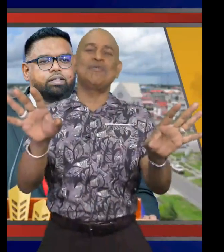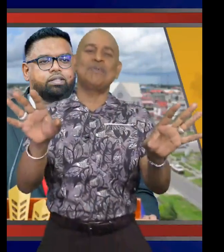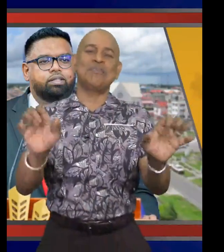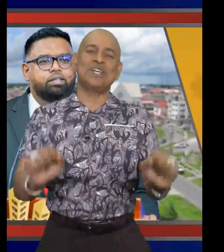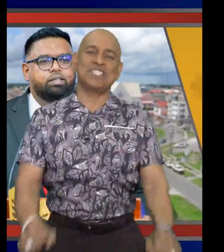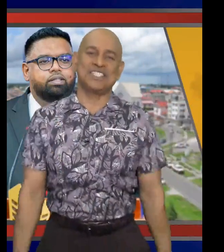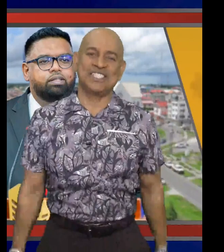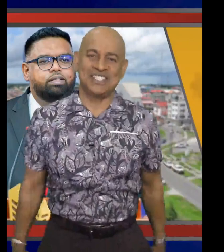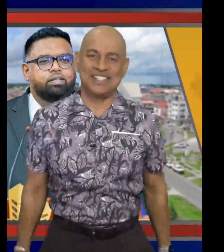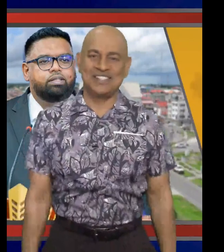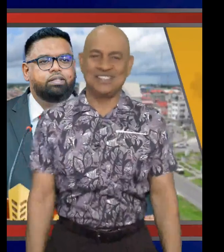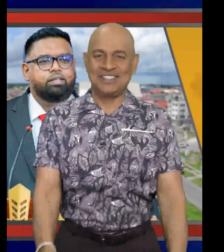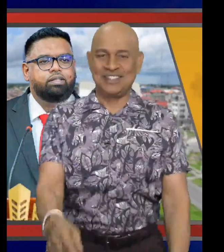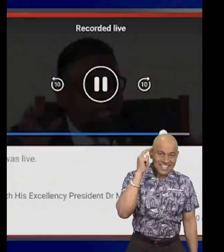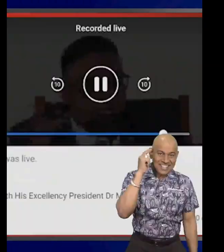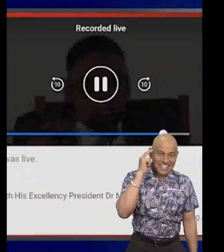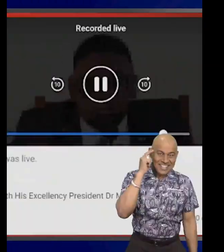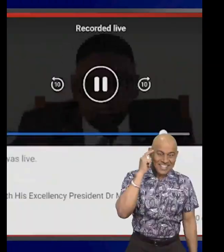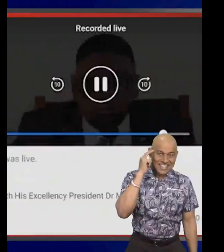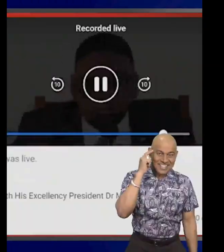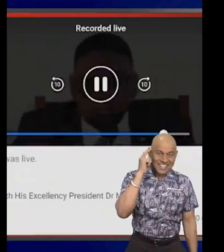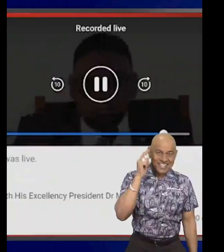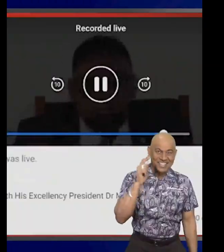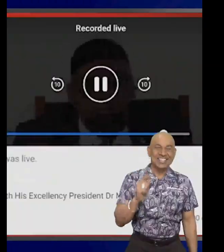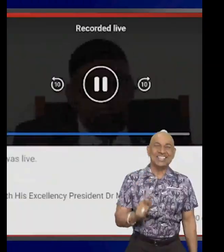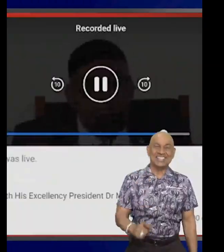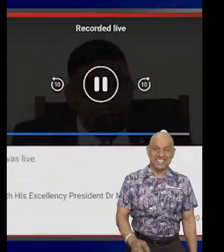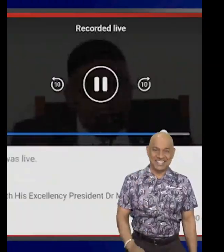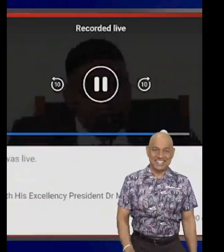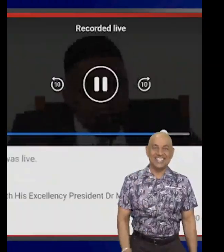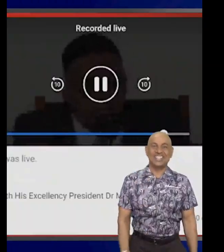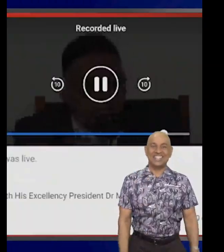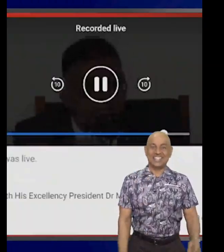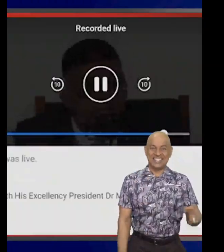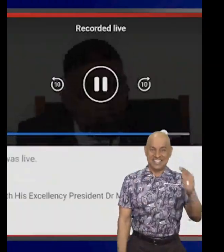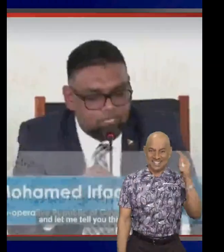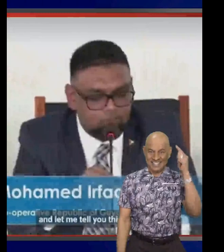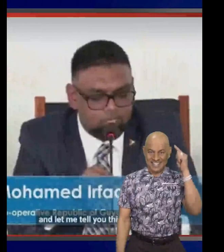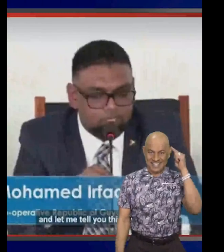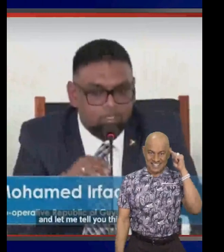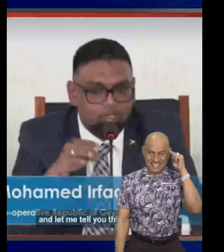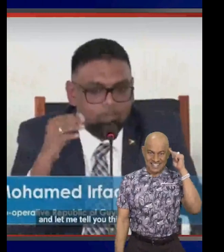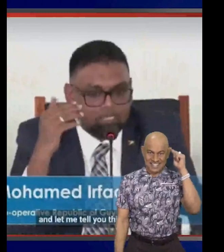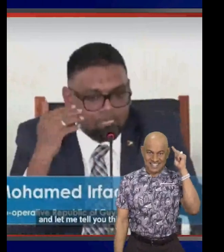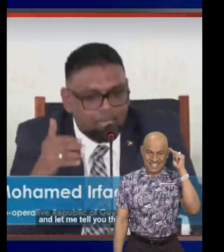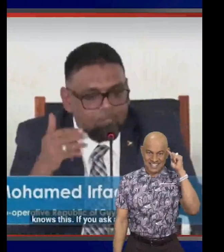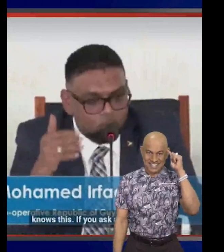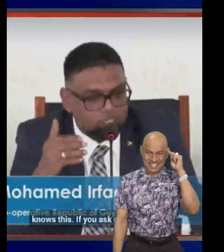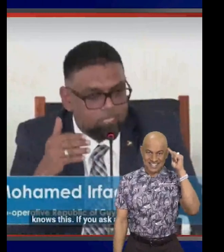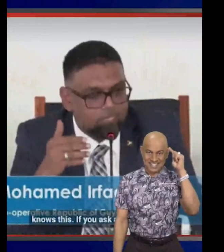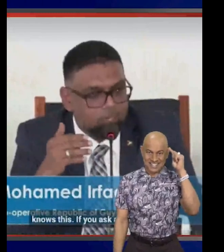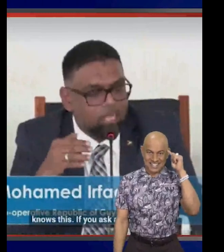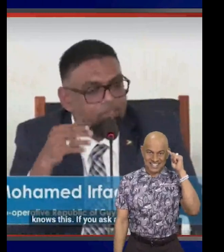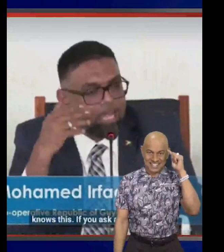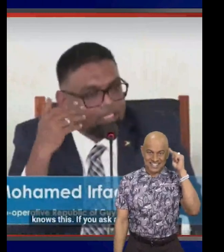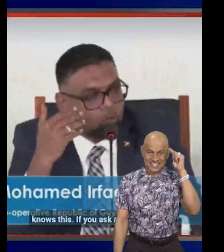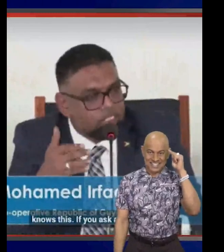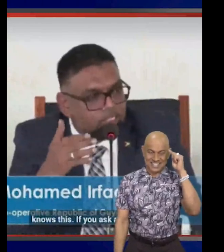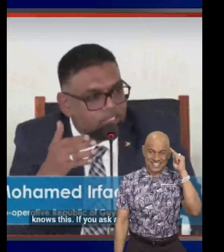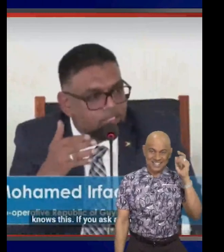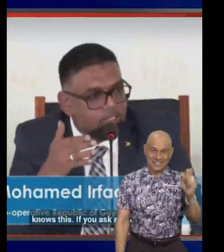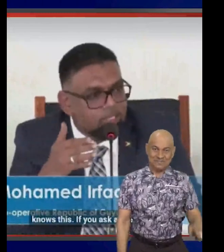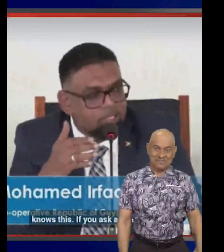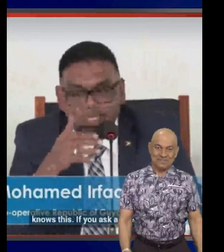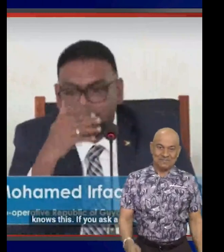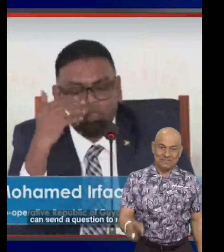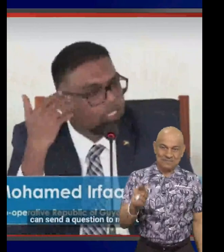hide from the press. I don't hide, and let me tell you this, Mr. Lal knows this, if he has